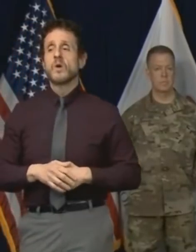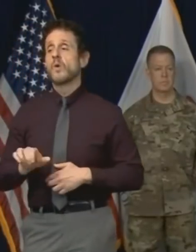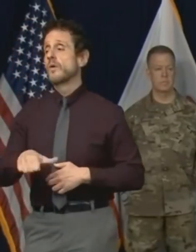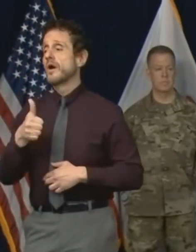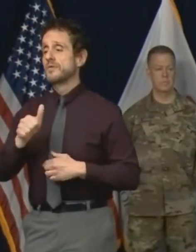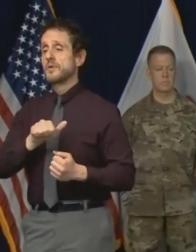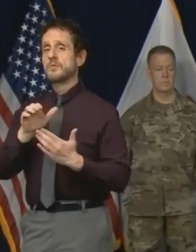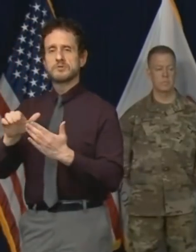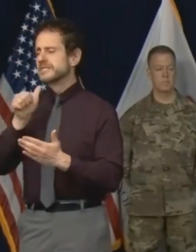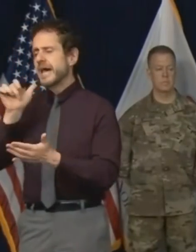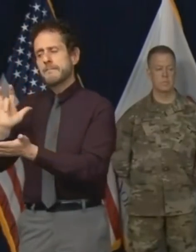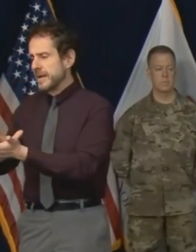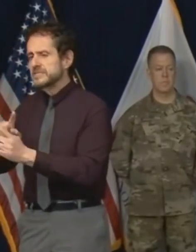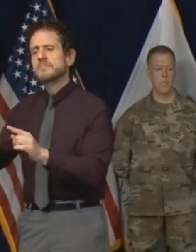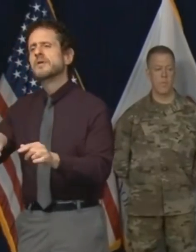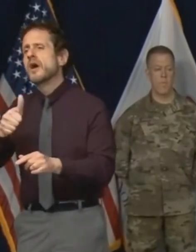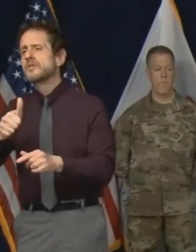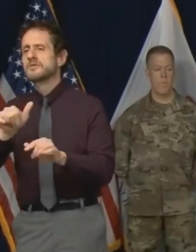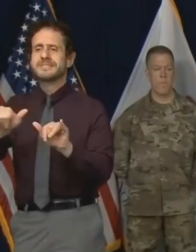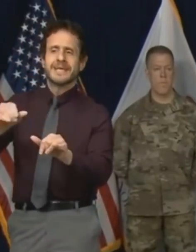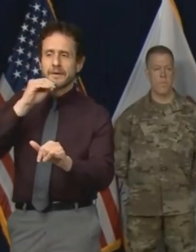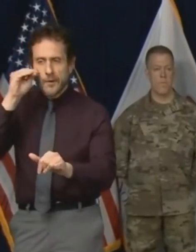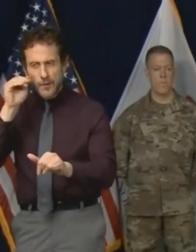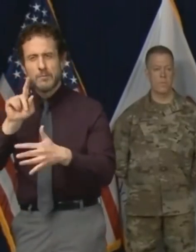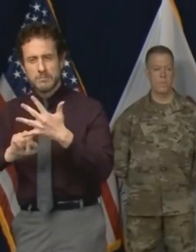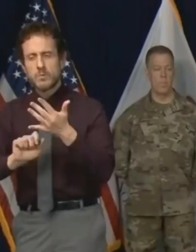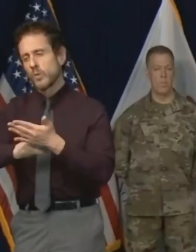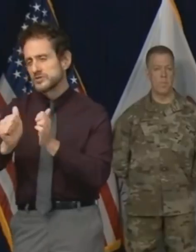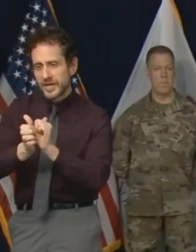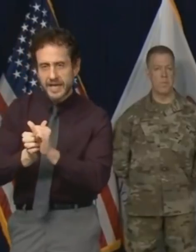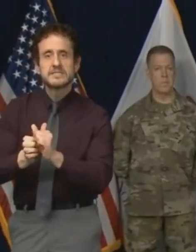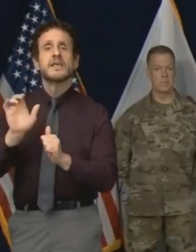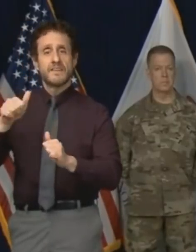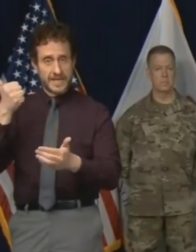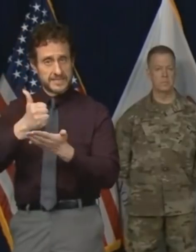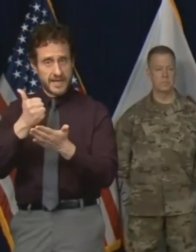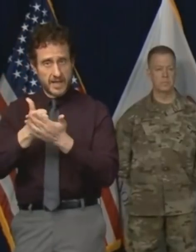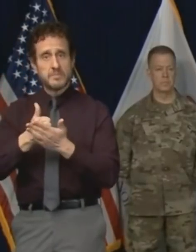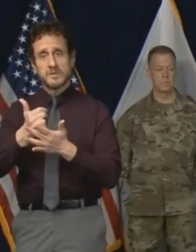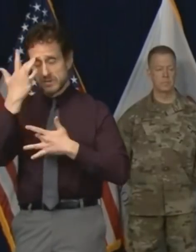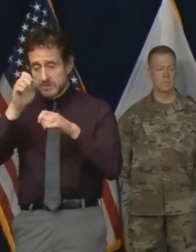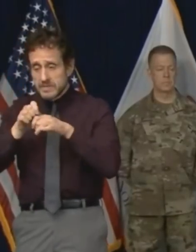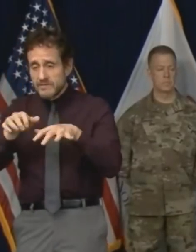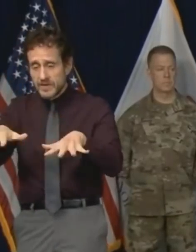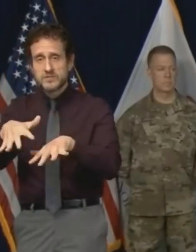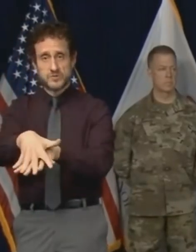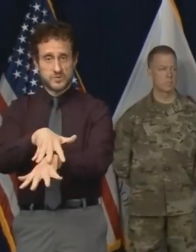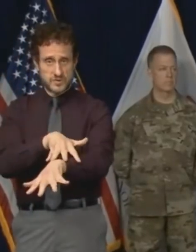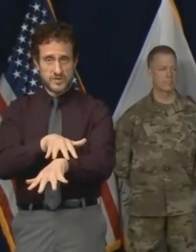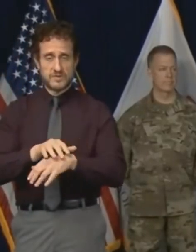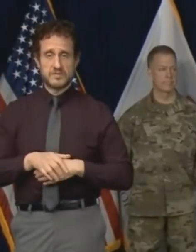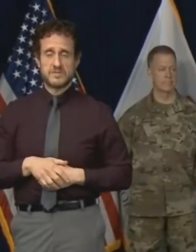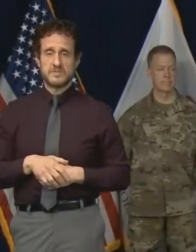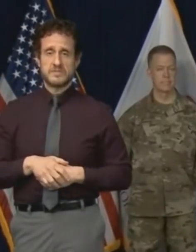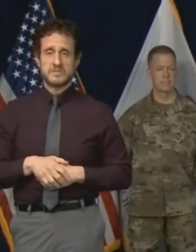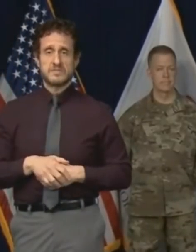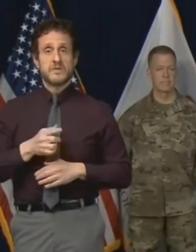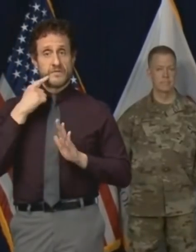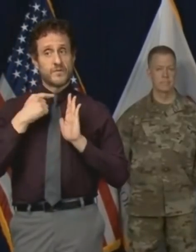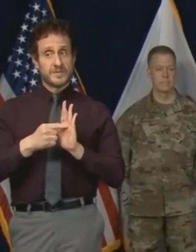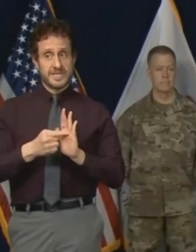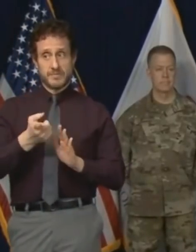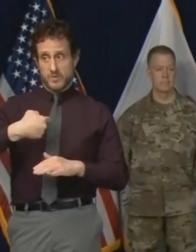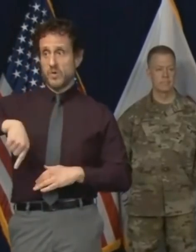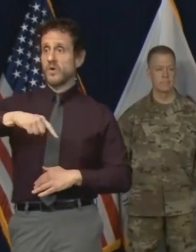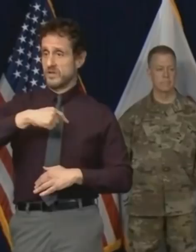during this pandemic can and will and has slowed the spread of infection. This includes the measures that we've all been